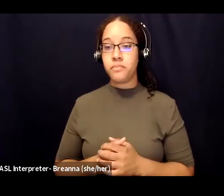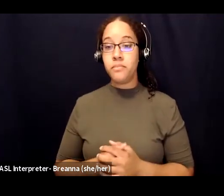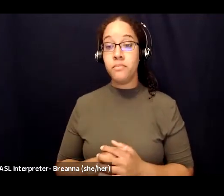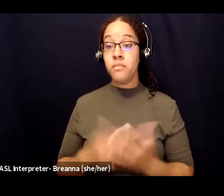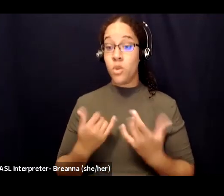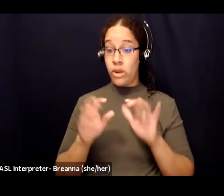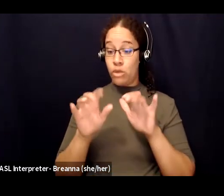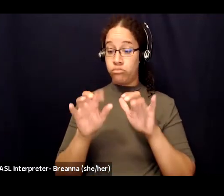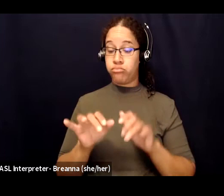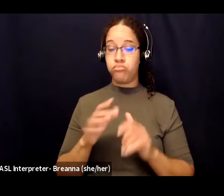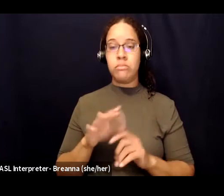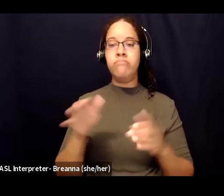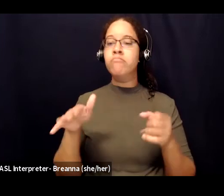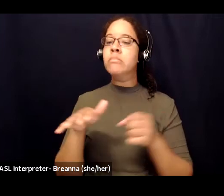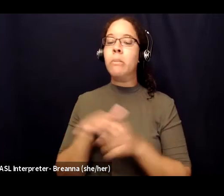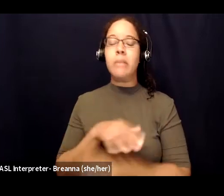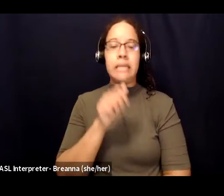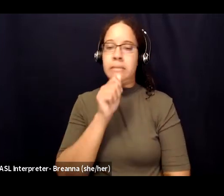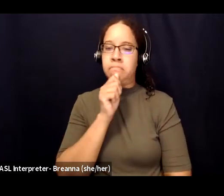like i'm going to send the link in the chat here